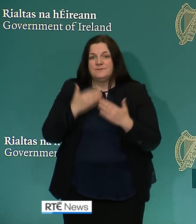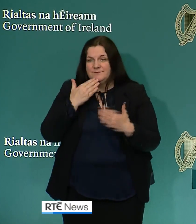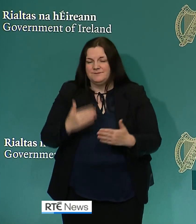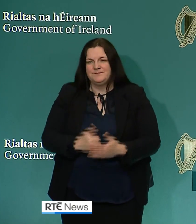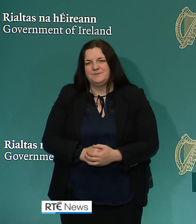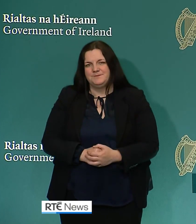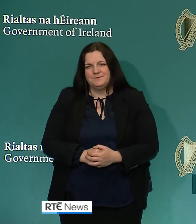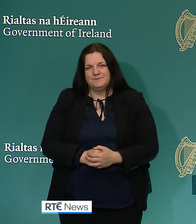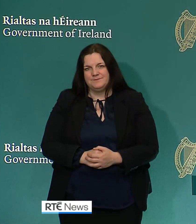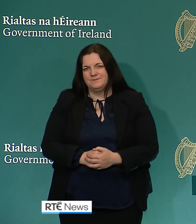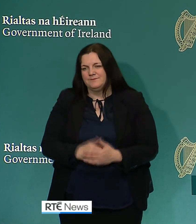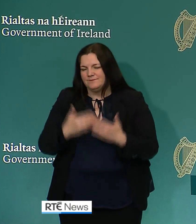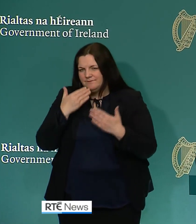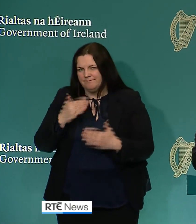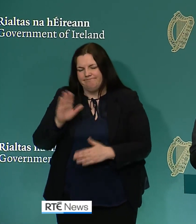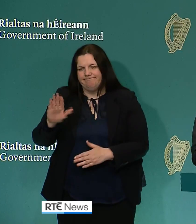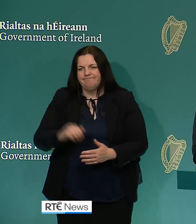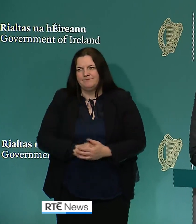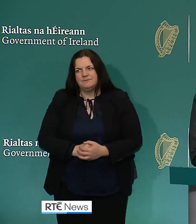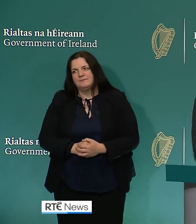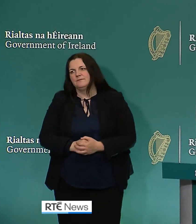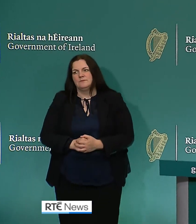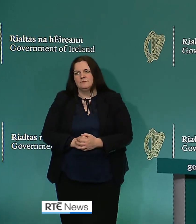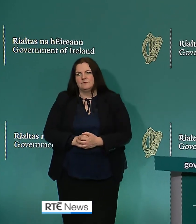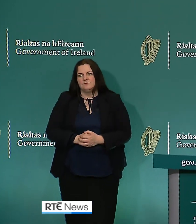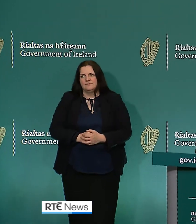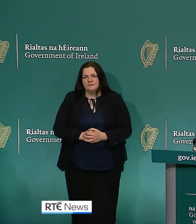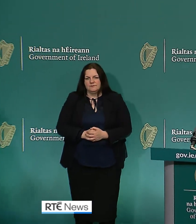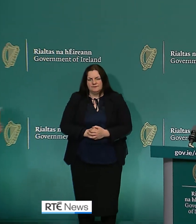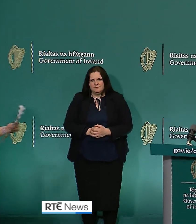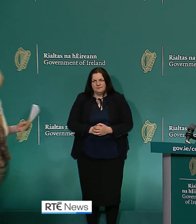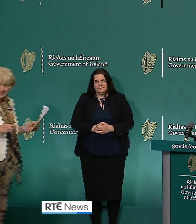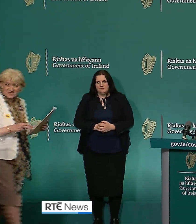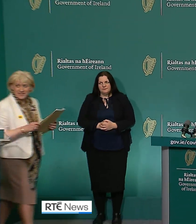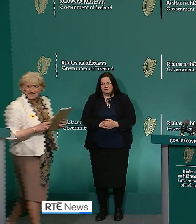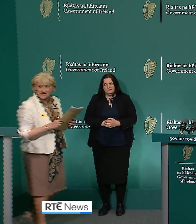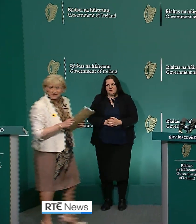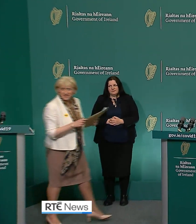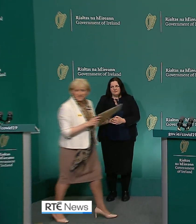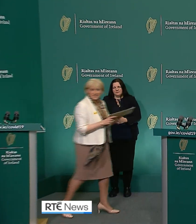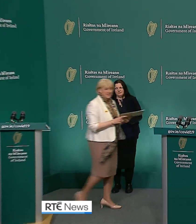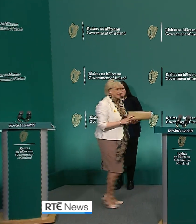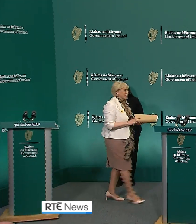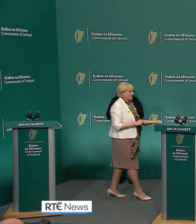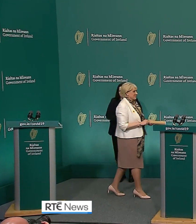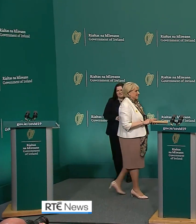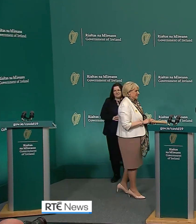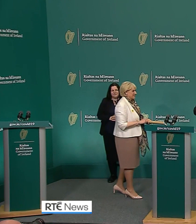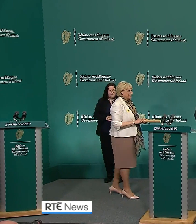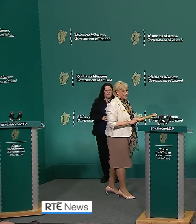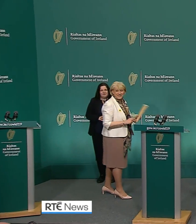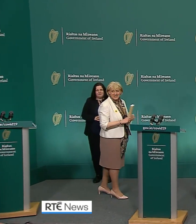talks are successful next week, a new Taoiseach may be announcing how the country will move from phase two into phase three of the roadmap to reopen Ireland.